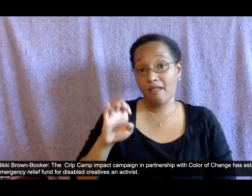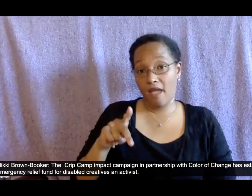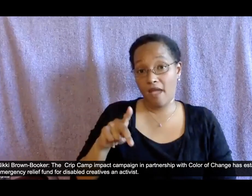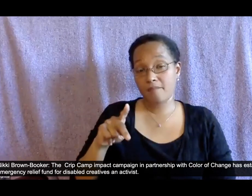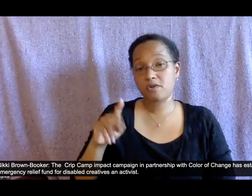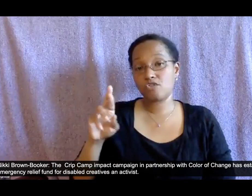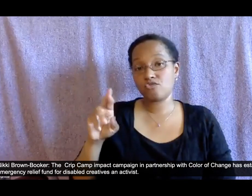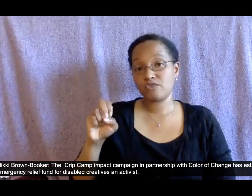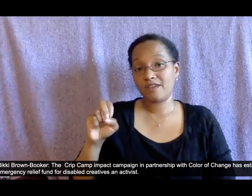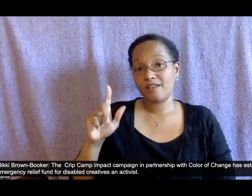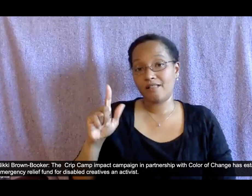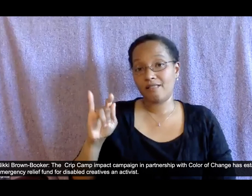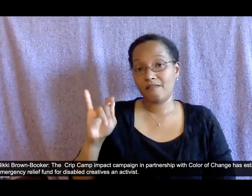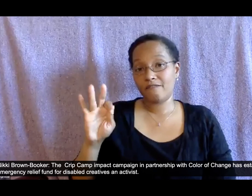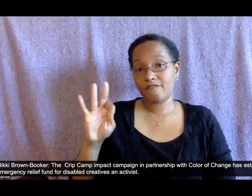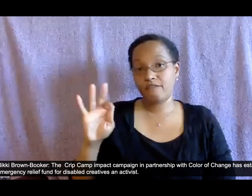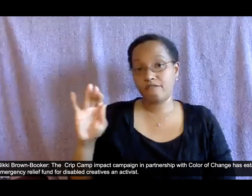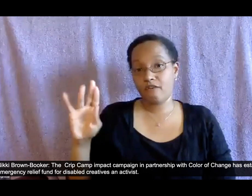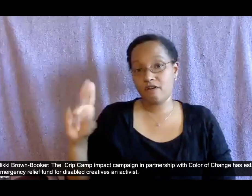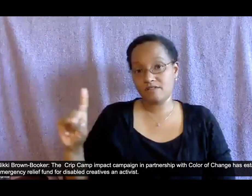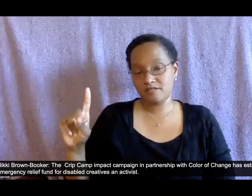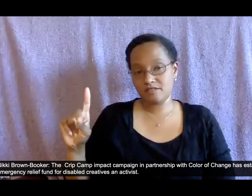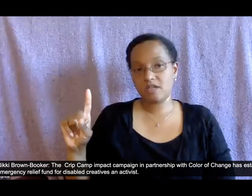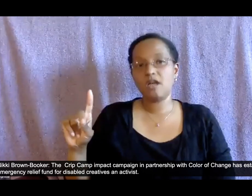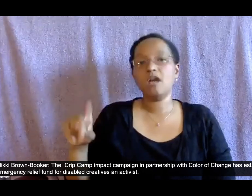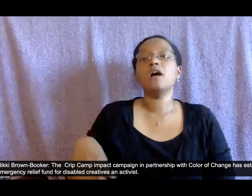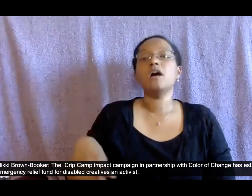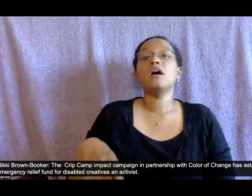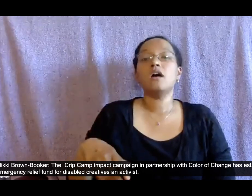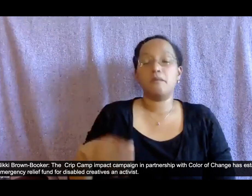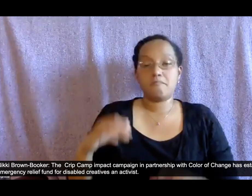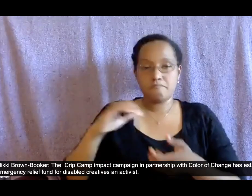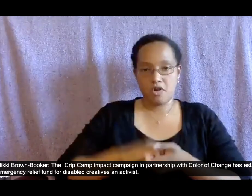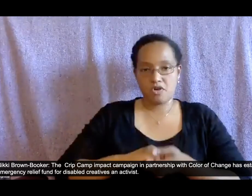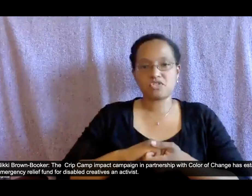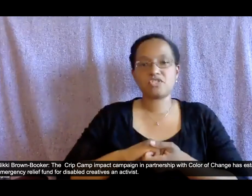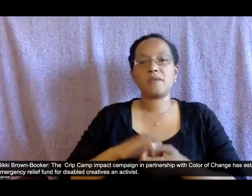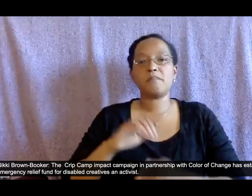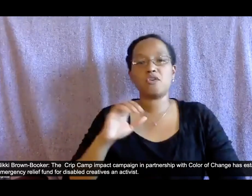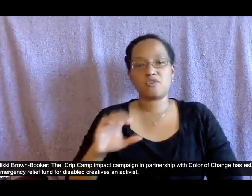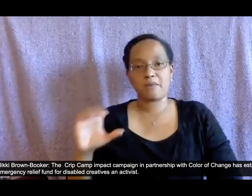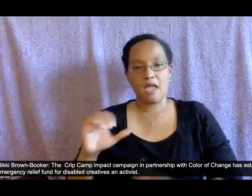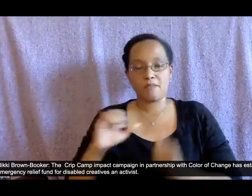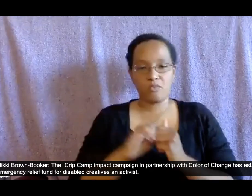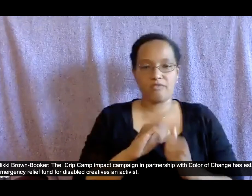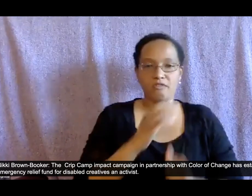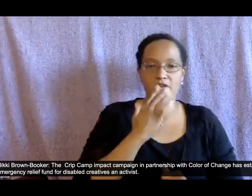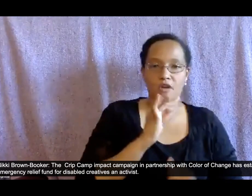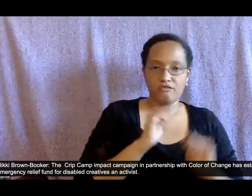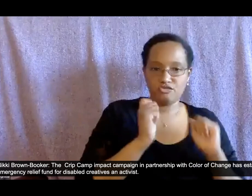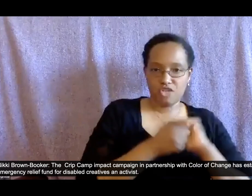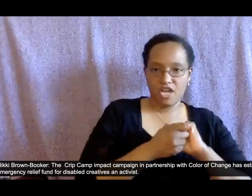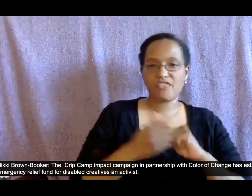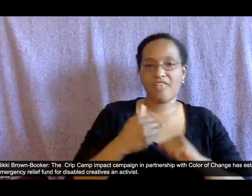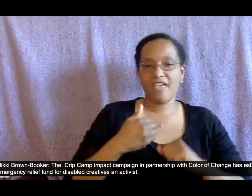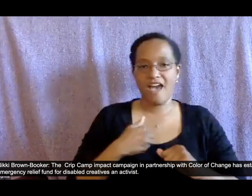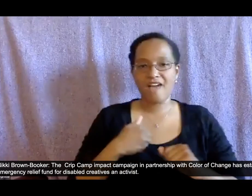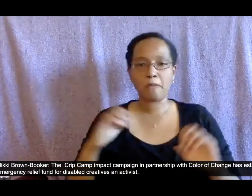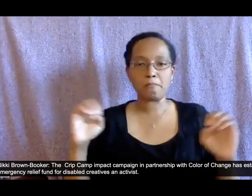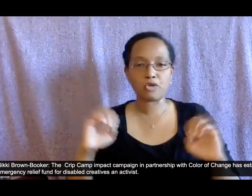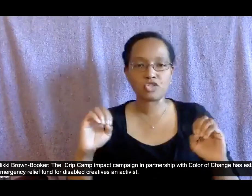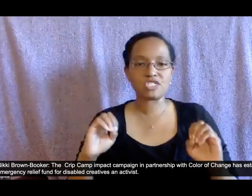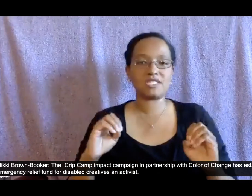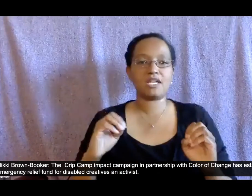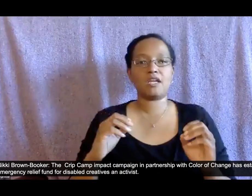in partnership with color of change has established an emergency relief fund for disabled